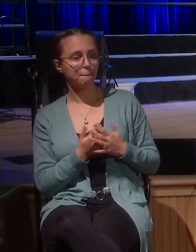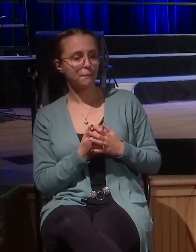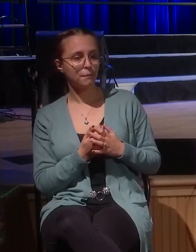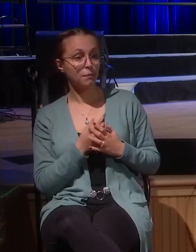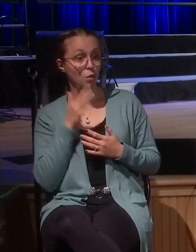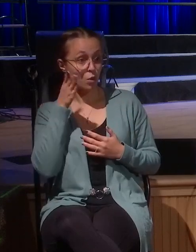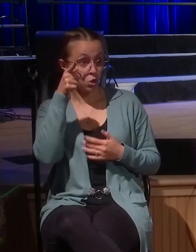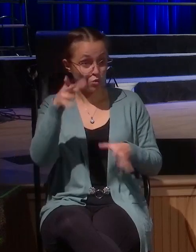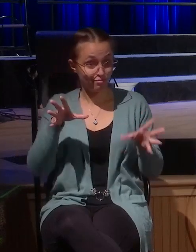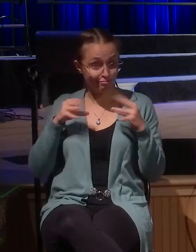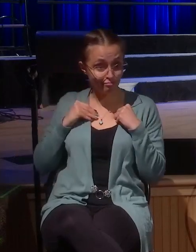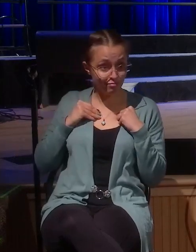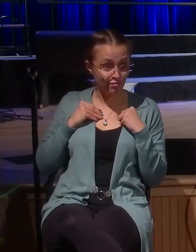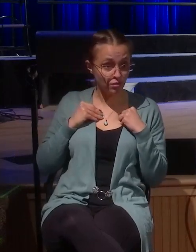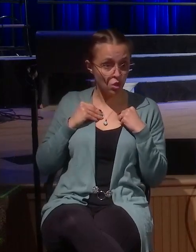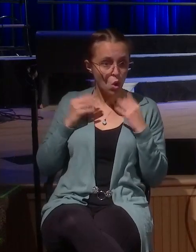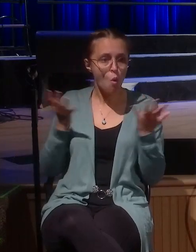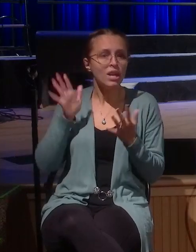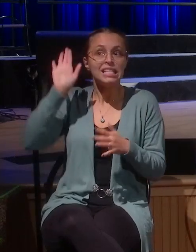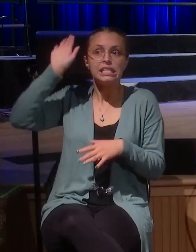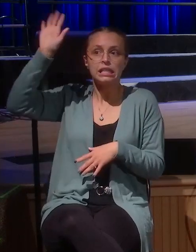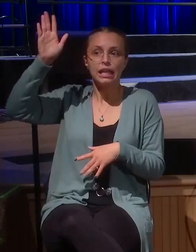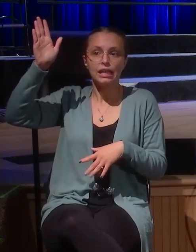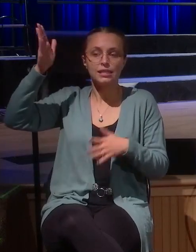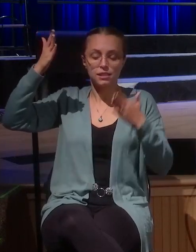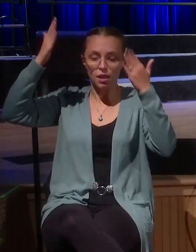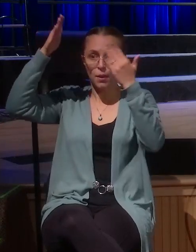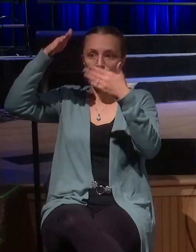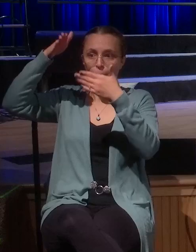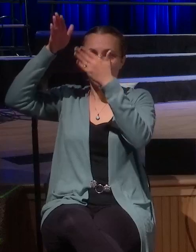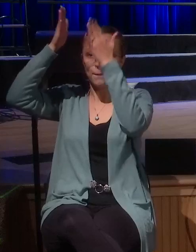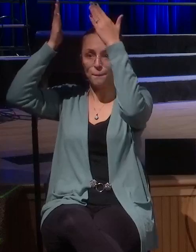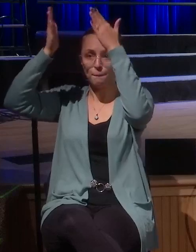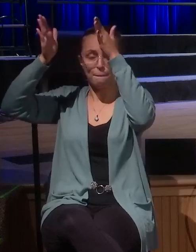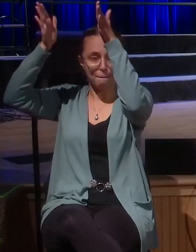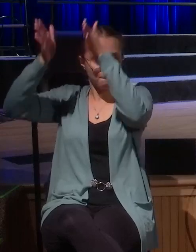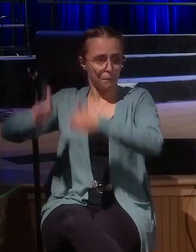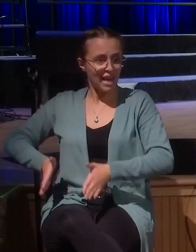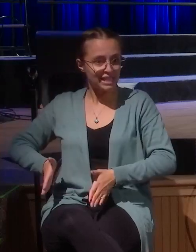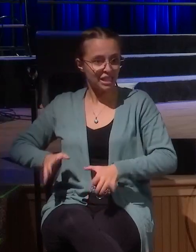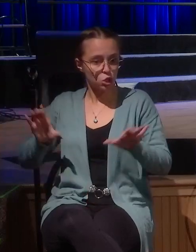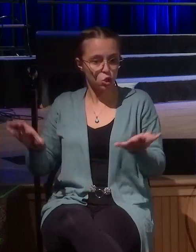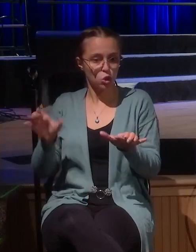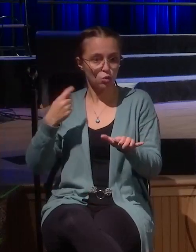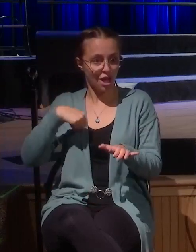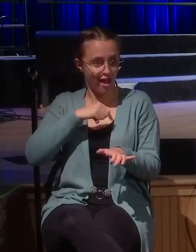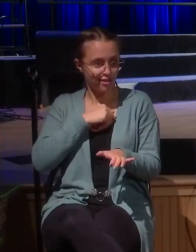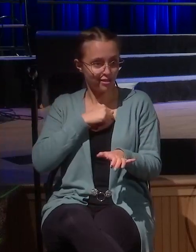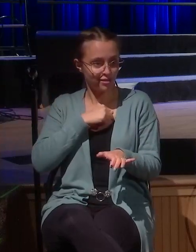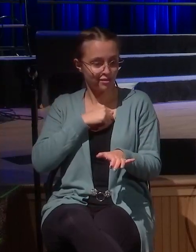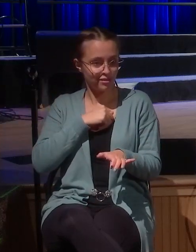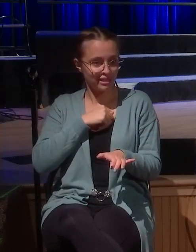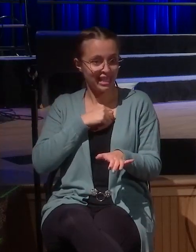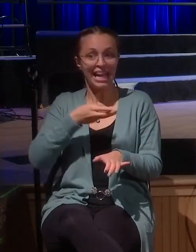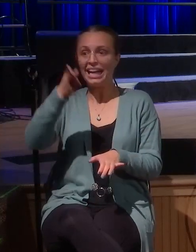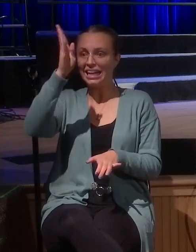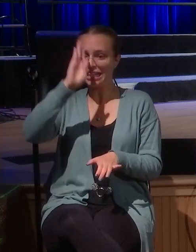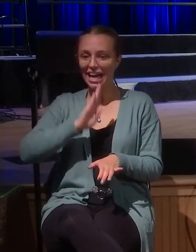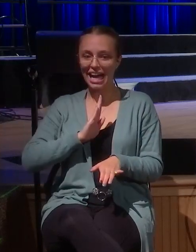does his presence do to us? When we're in his presence, Lord, and we are, by the way, always in the presence of God. When he's in our midst